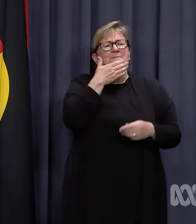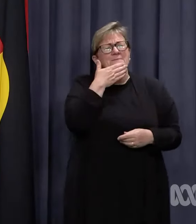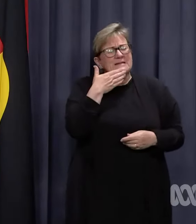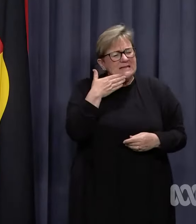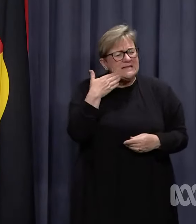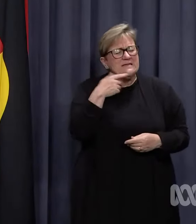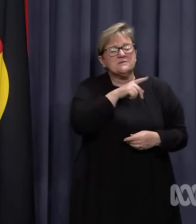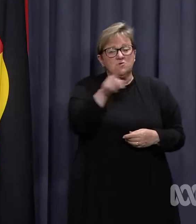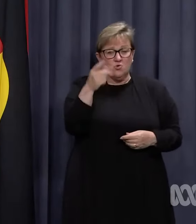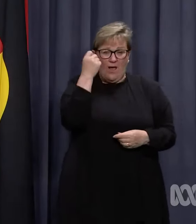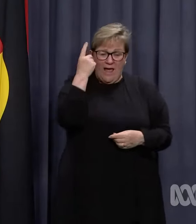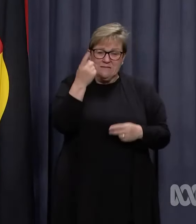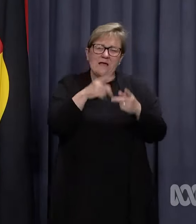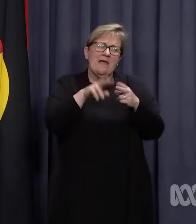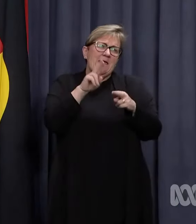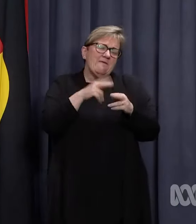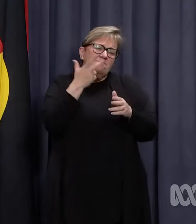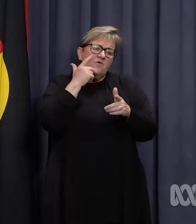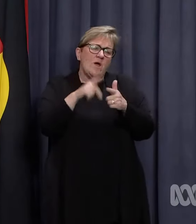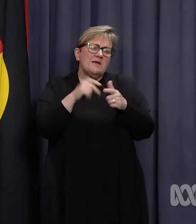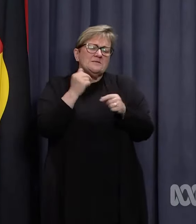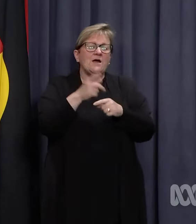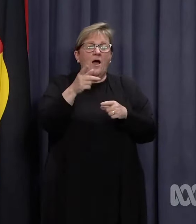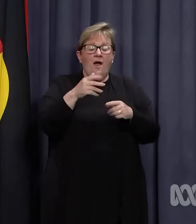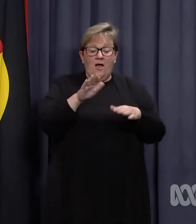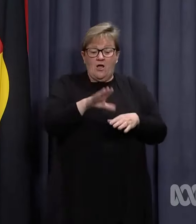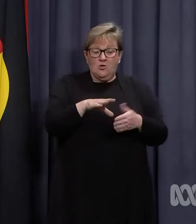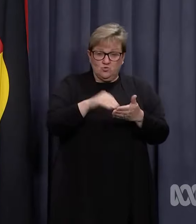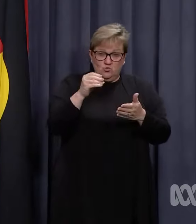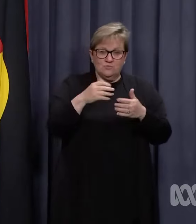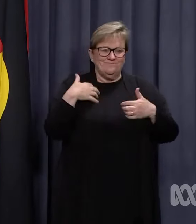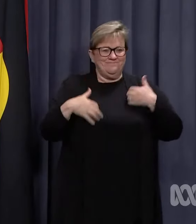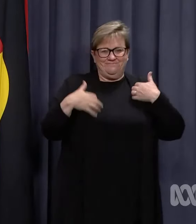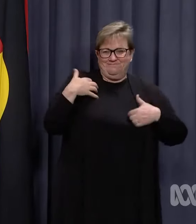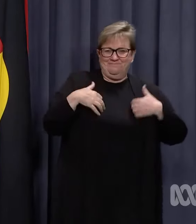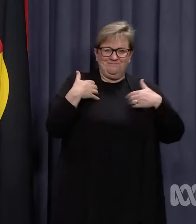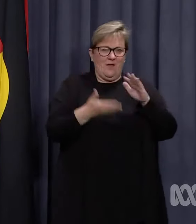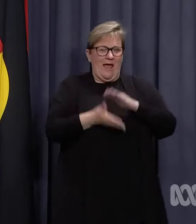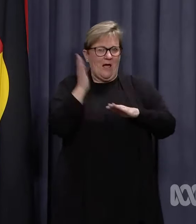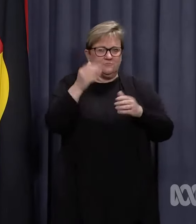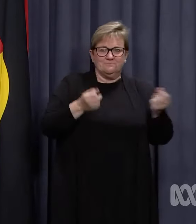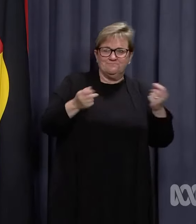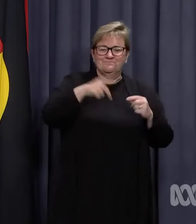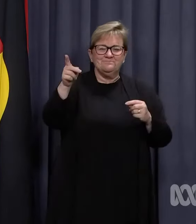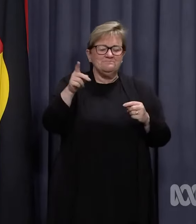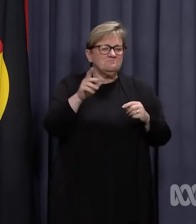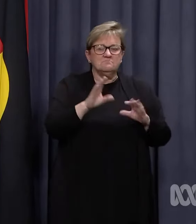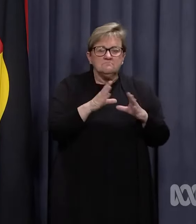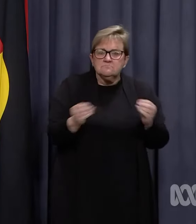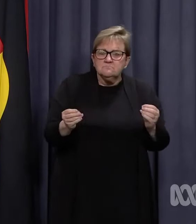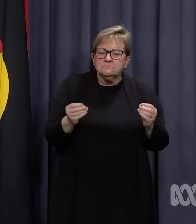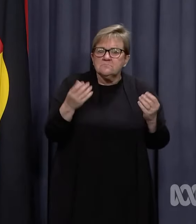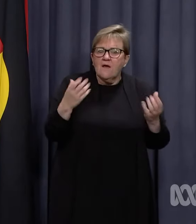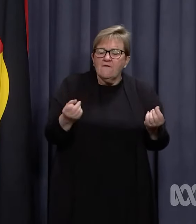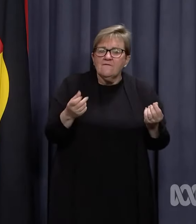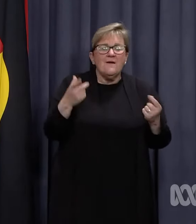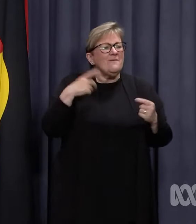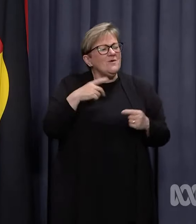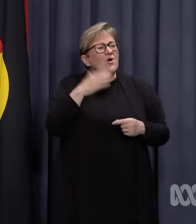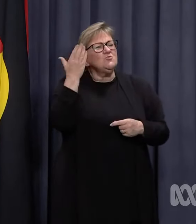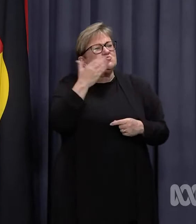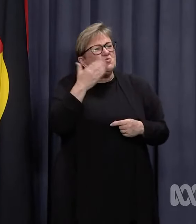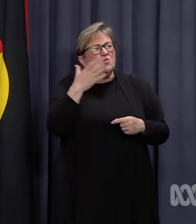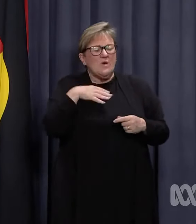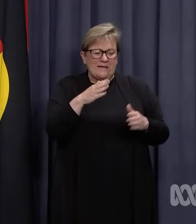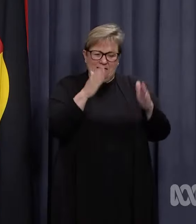be understanding if, for example, the excursion that your child was looking forward to does not proceed, because schools need